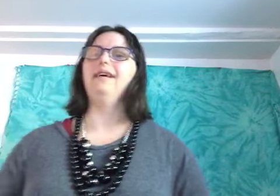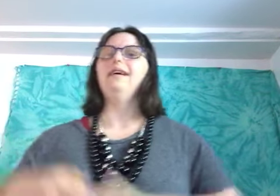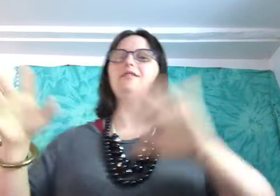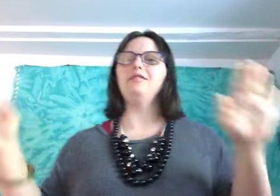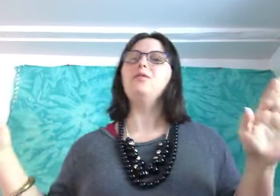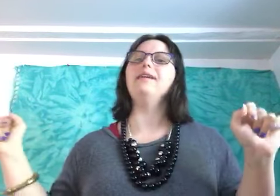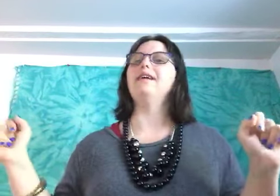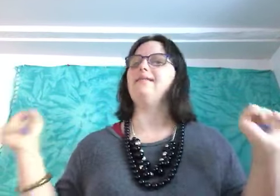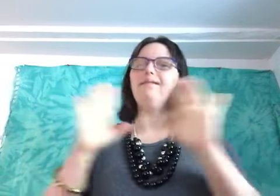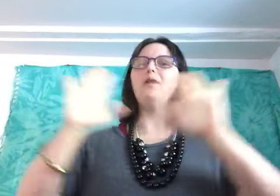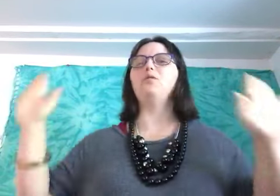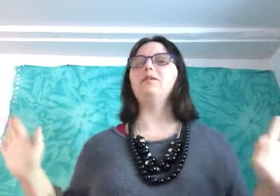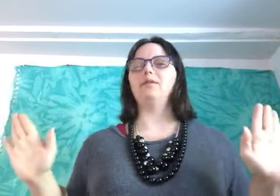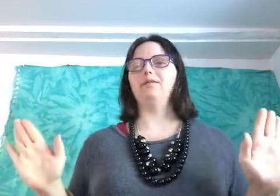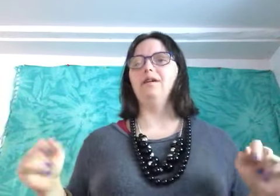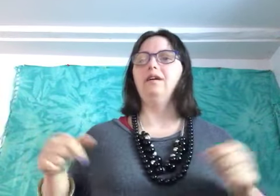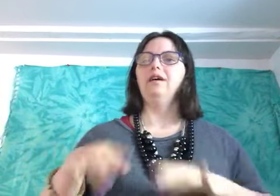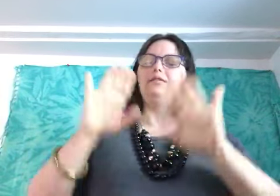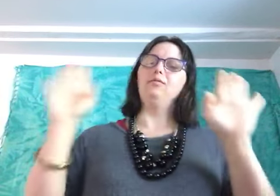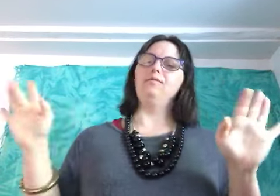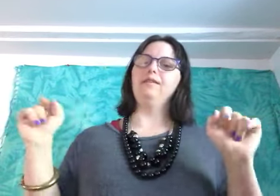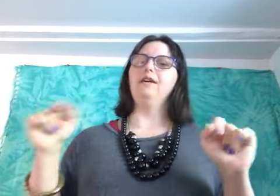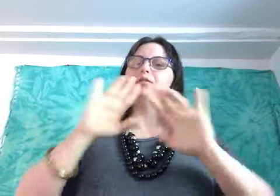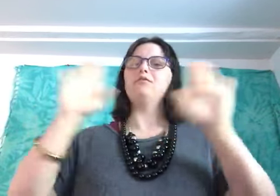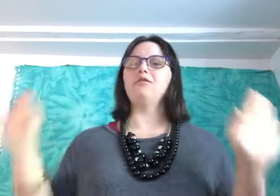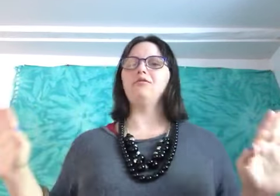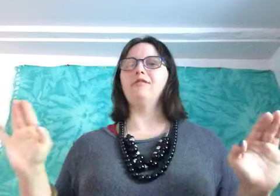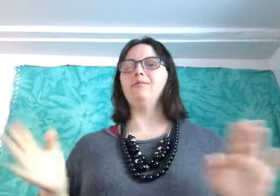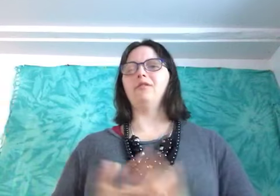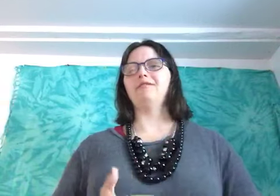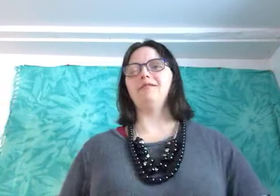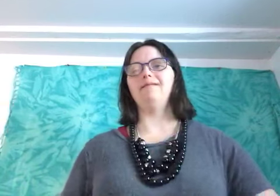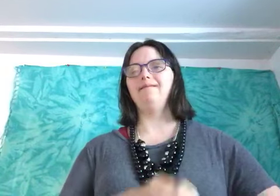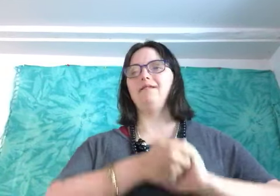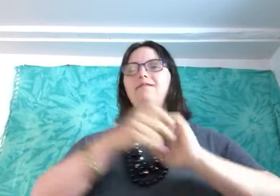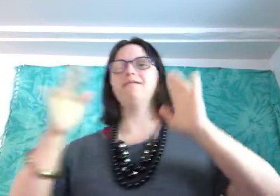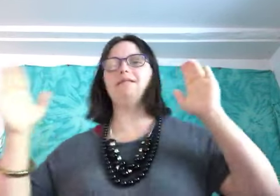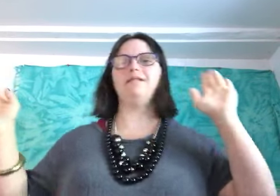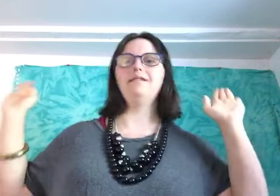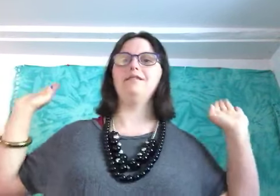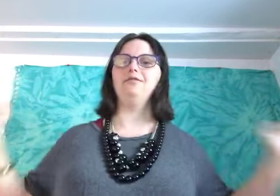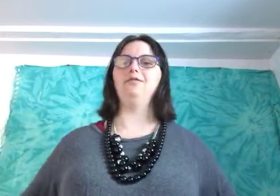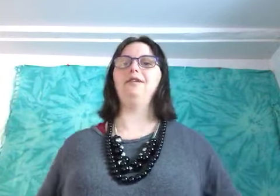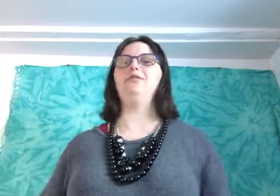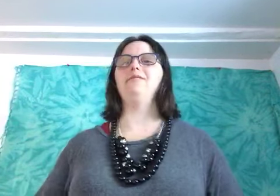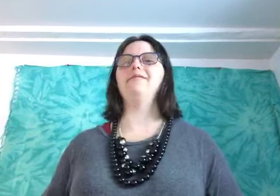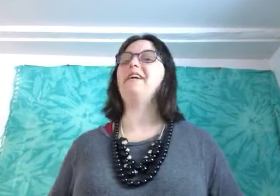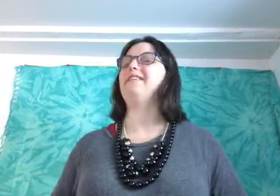just do it and not worry about don't don't stress over numbers and just do youtube for fun